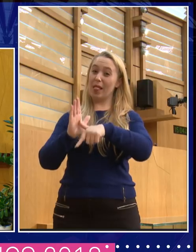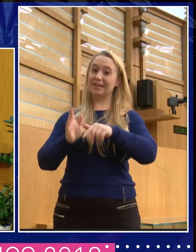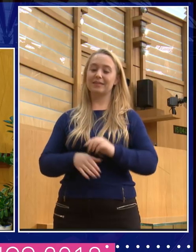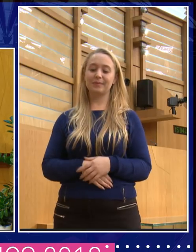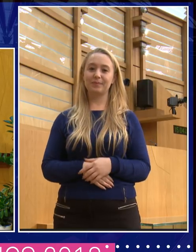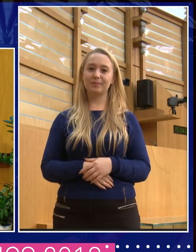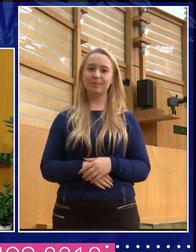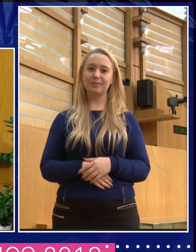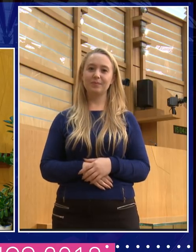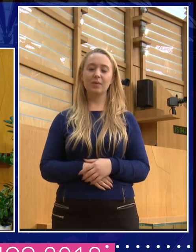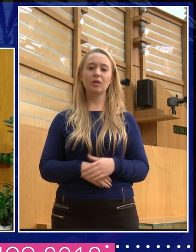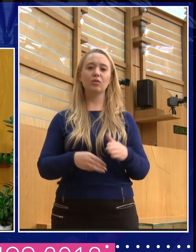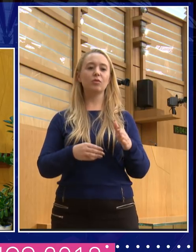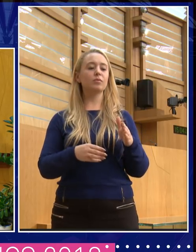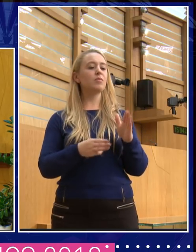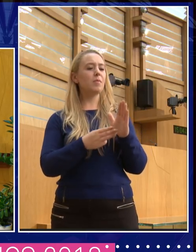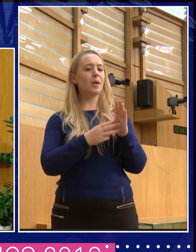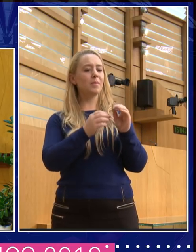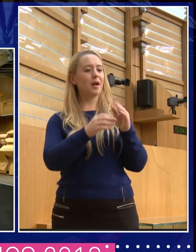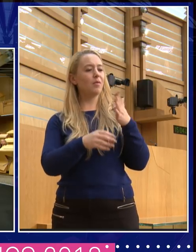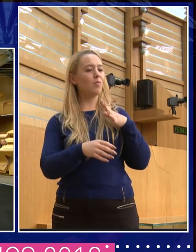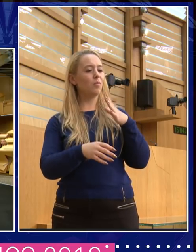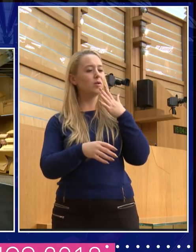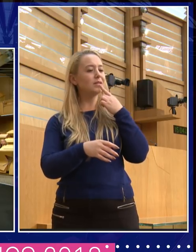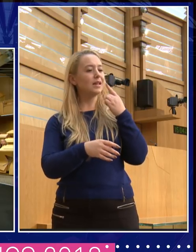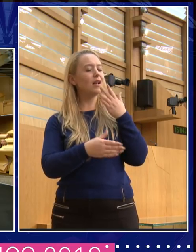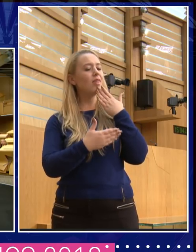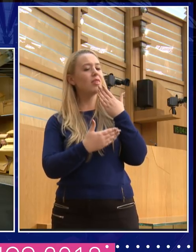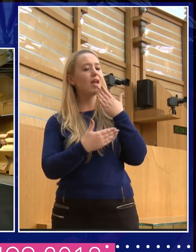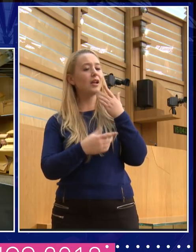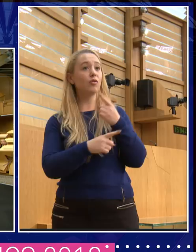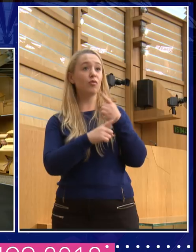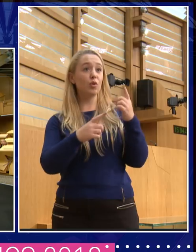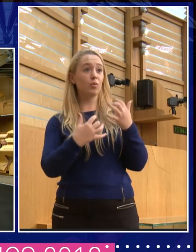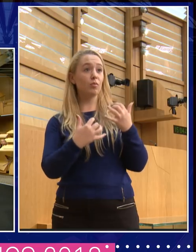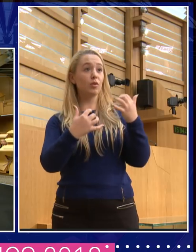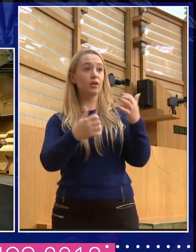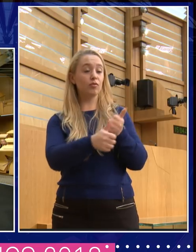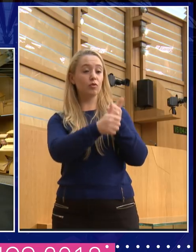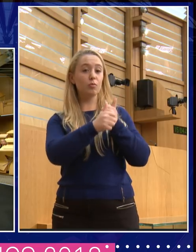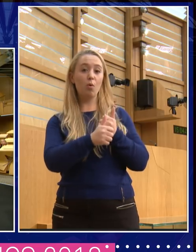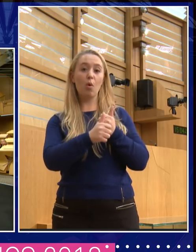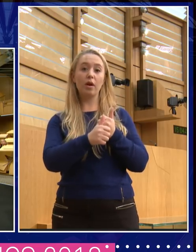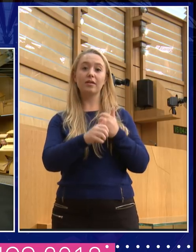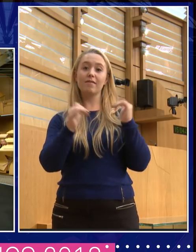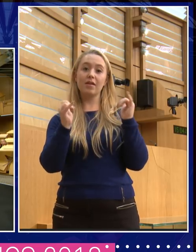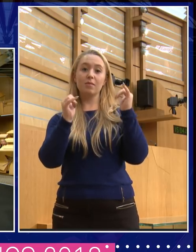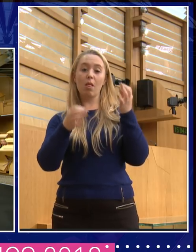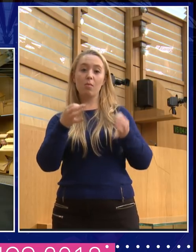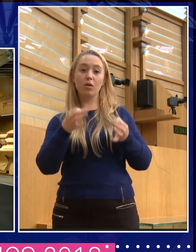Mary, can I say thank you very much? In fact, I want to say thank you to everybody here for coming along and for supporting the Festival of Politics, for your questions and your